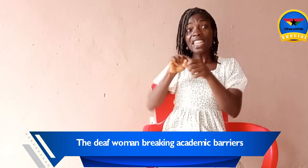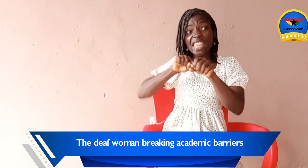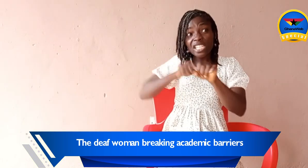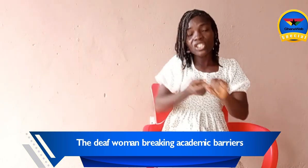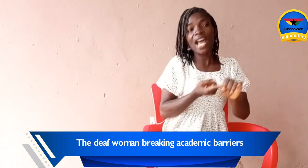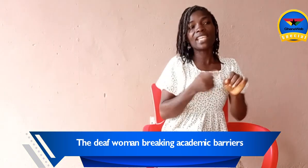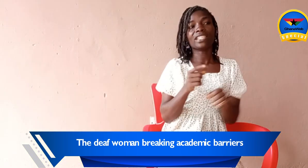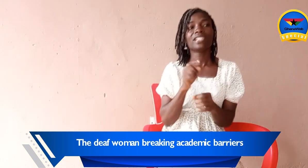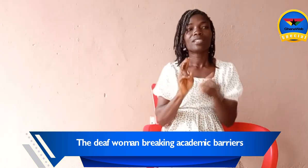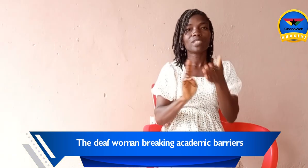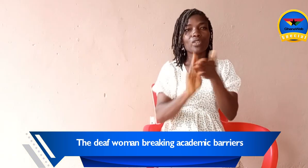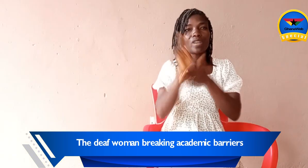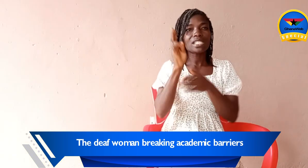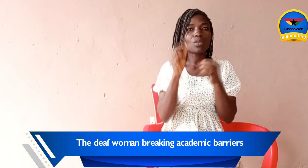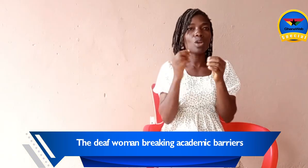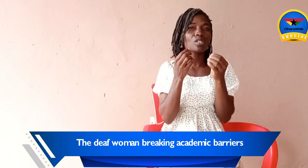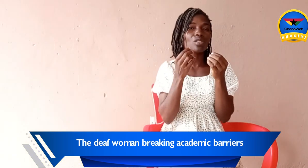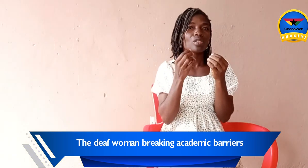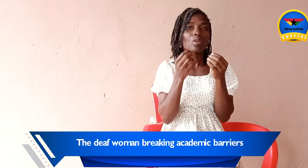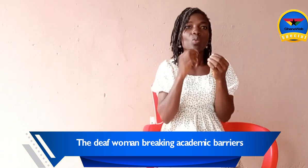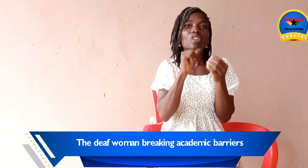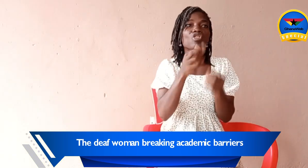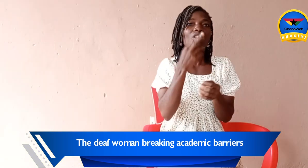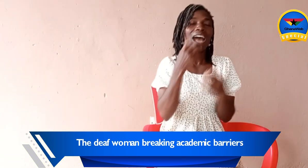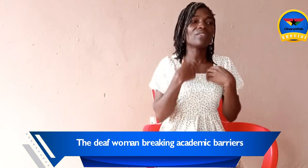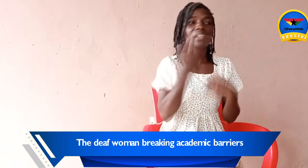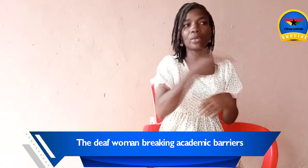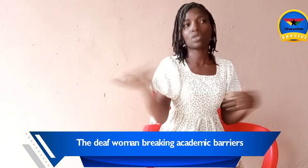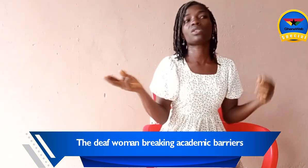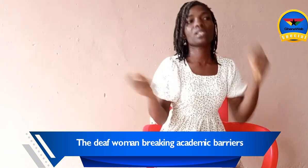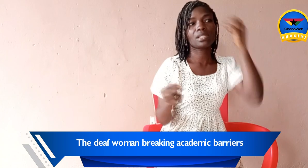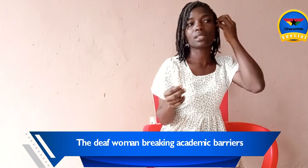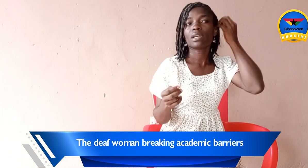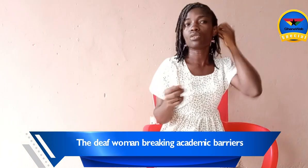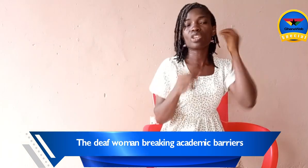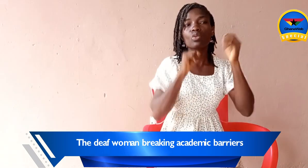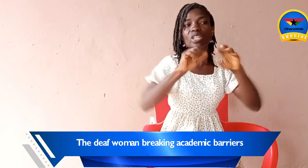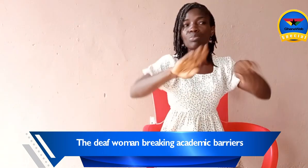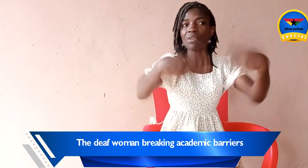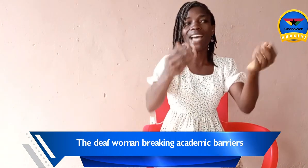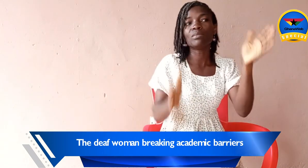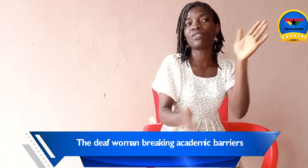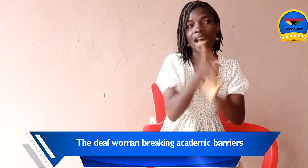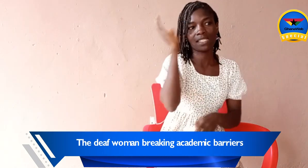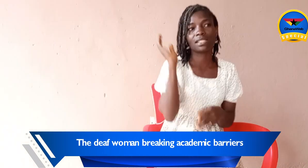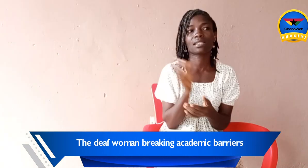Initially, the university was not having their resources, so they wouldn't provide me fast.